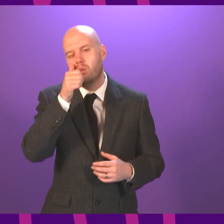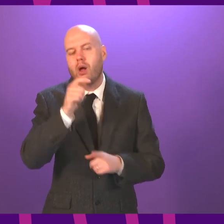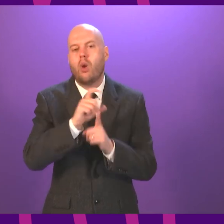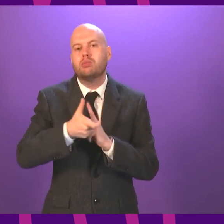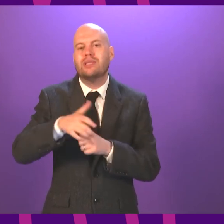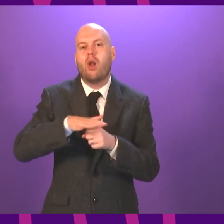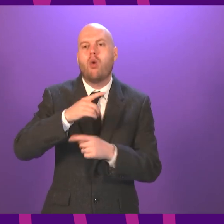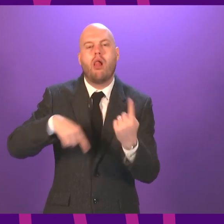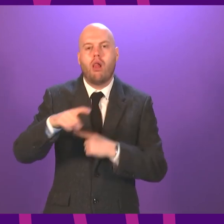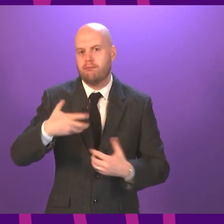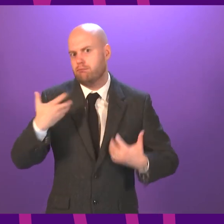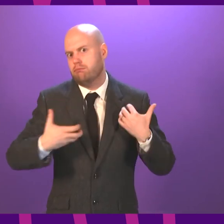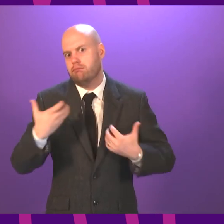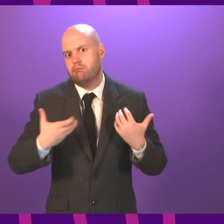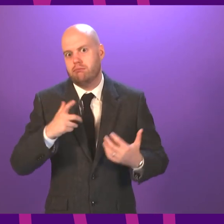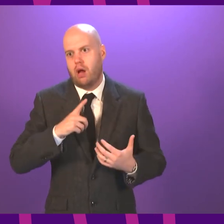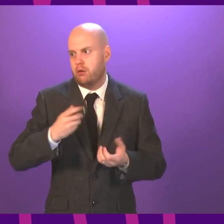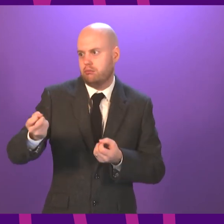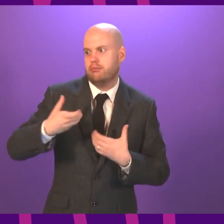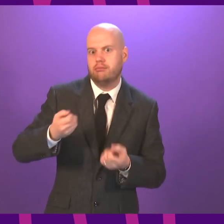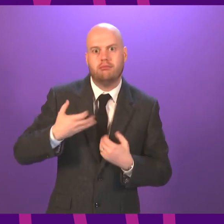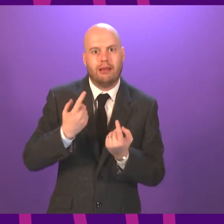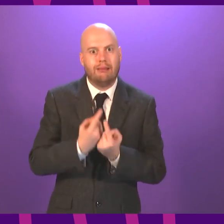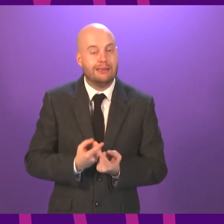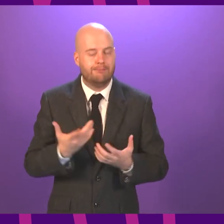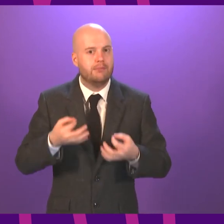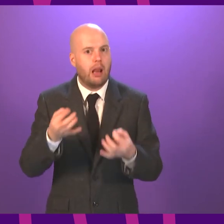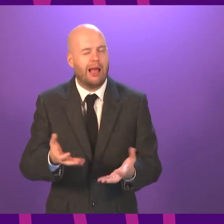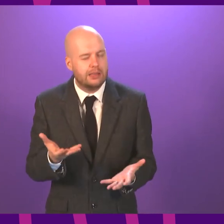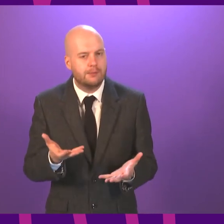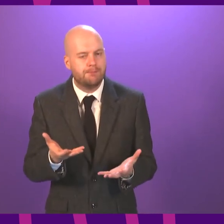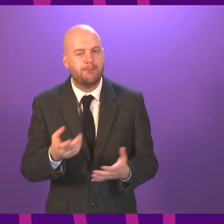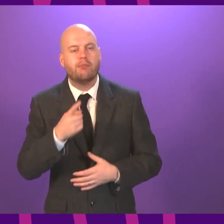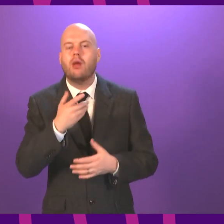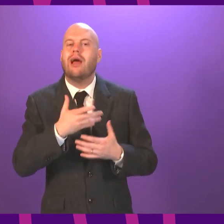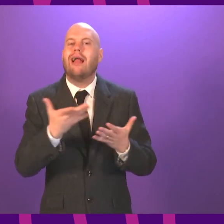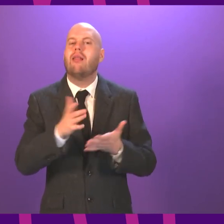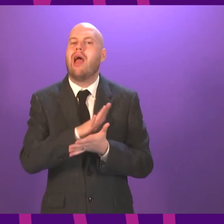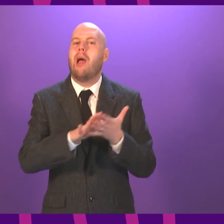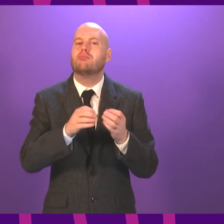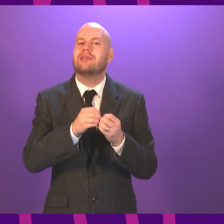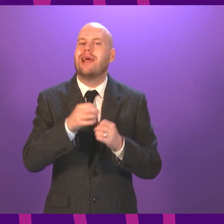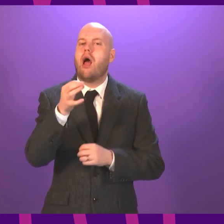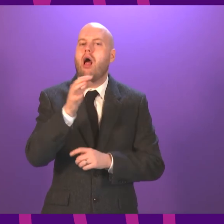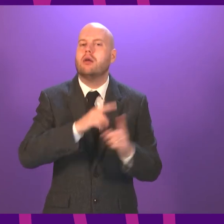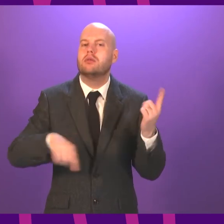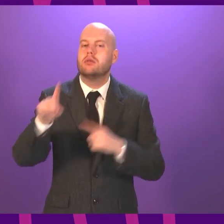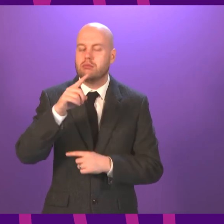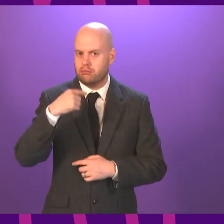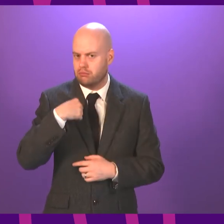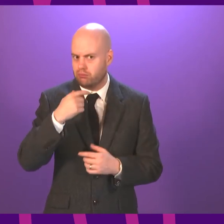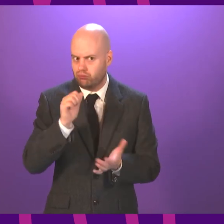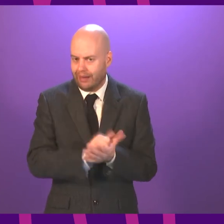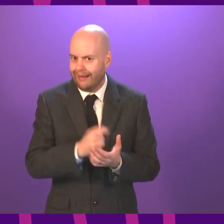impact that that has had. In relation to the issue with the NB Hebride and Isles, I understand all goods were shipped early Saturday